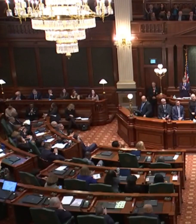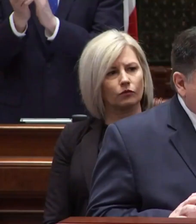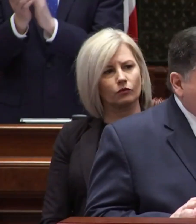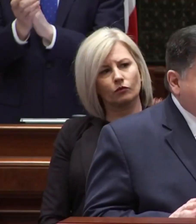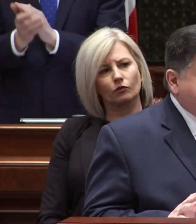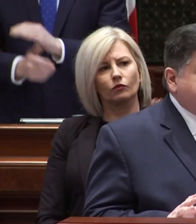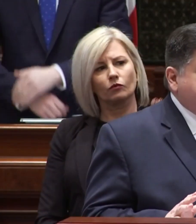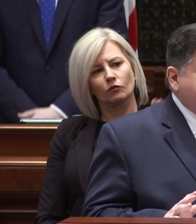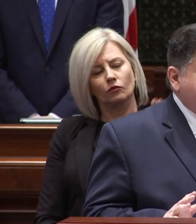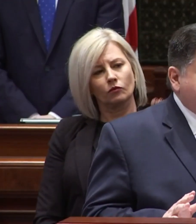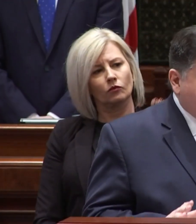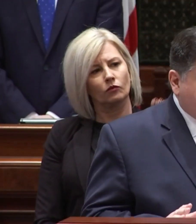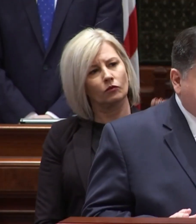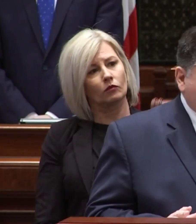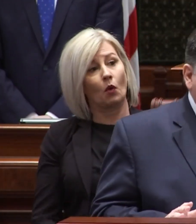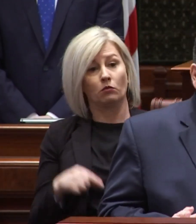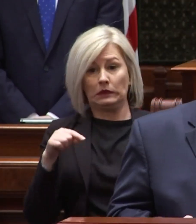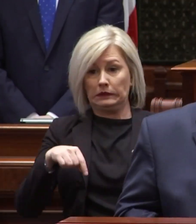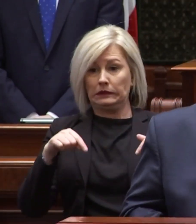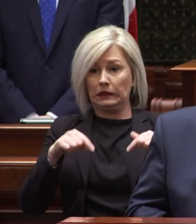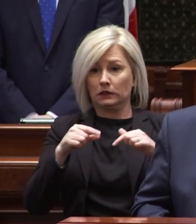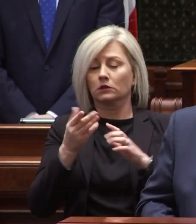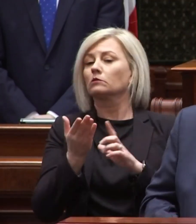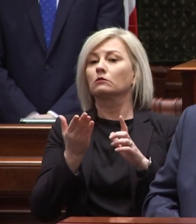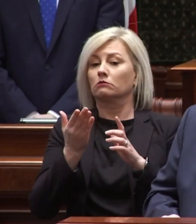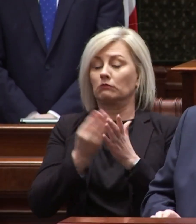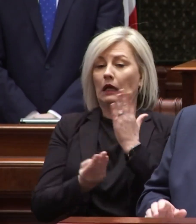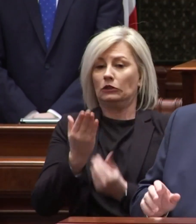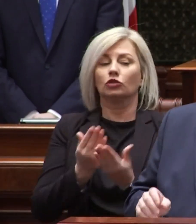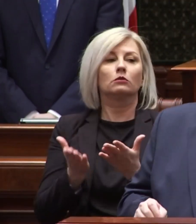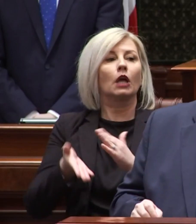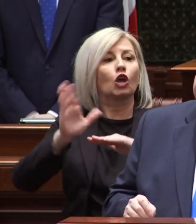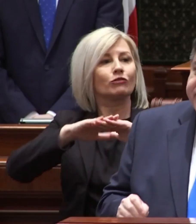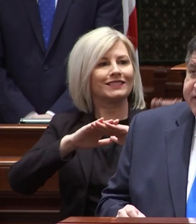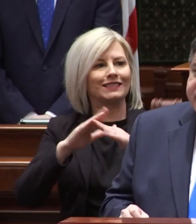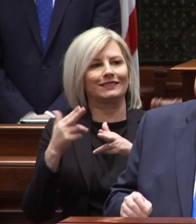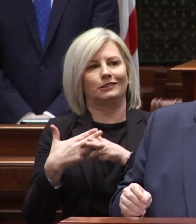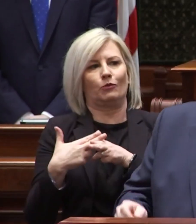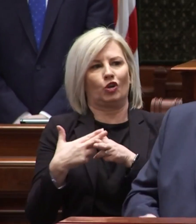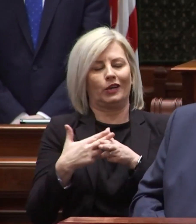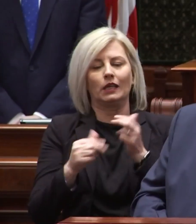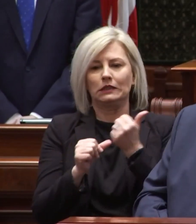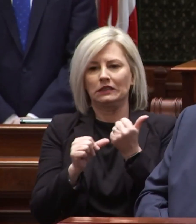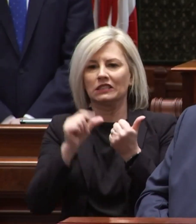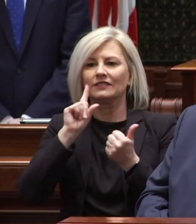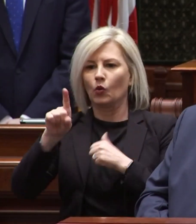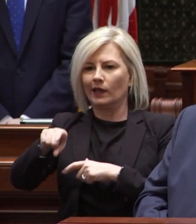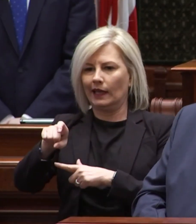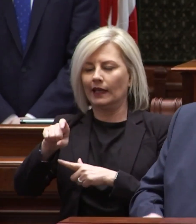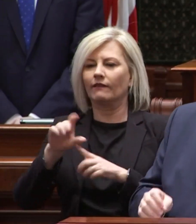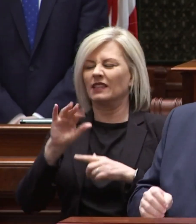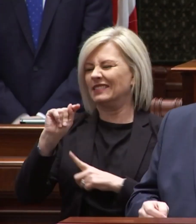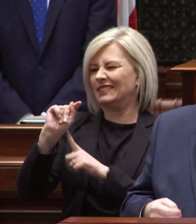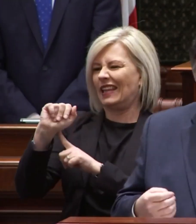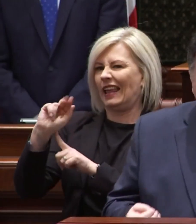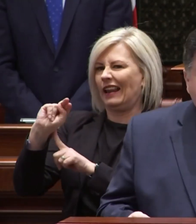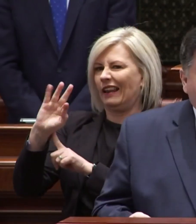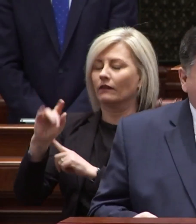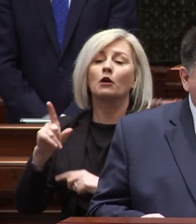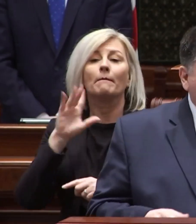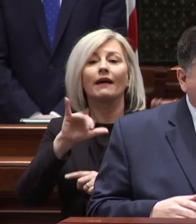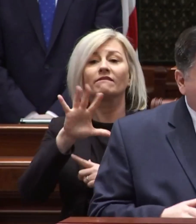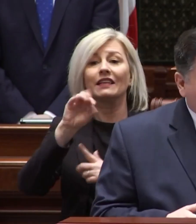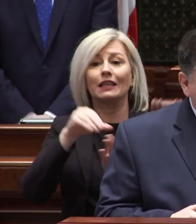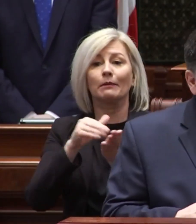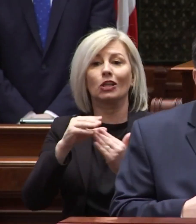so this budget proposes increasing temporary assistance for needy families tanf by 50